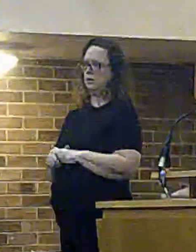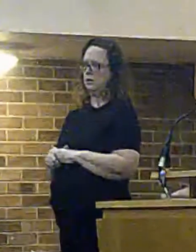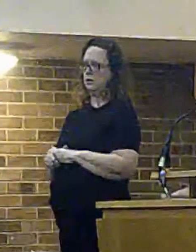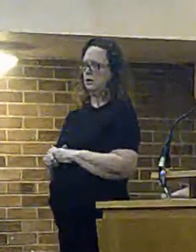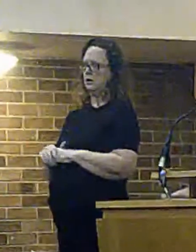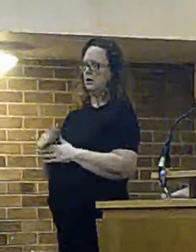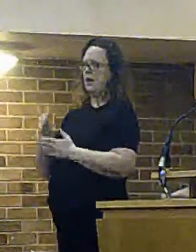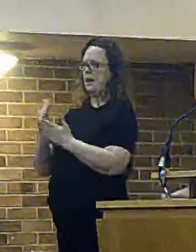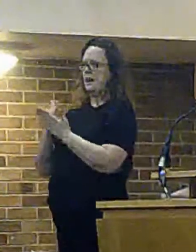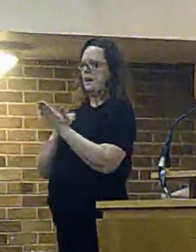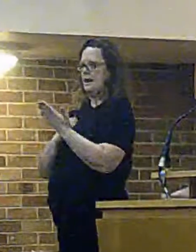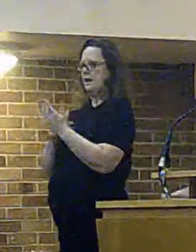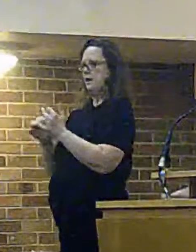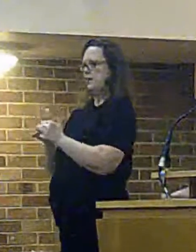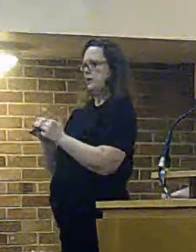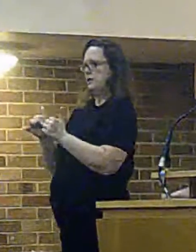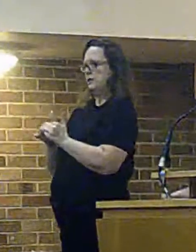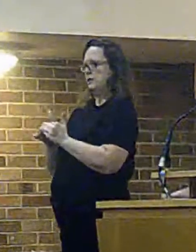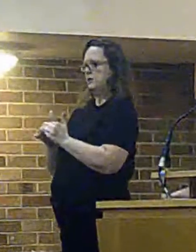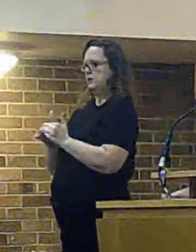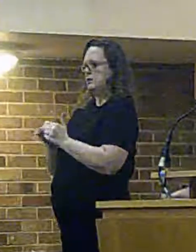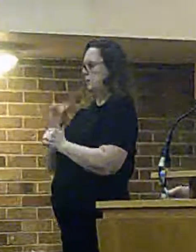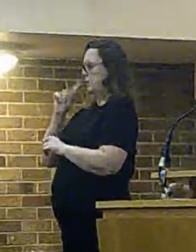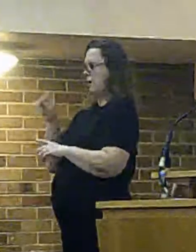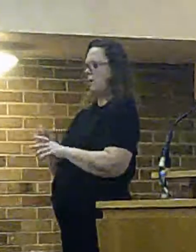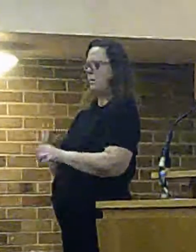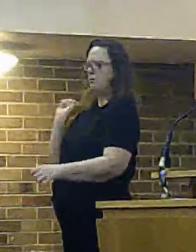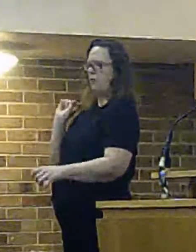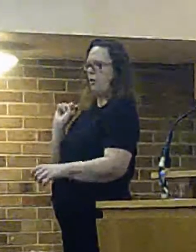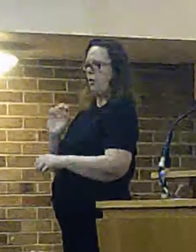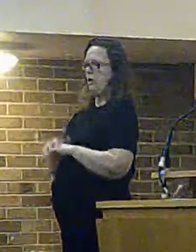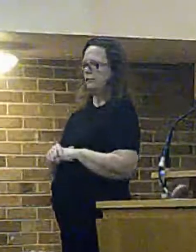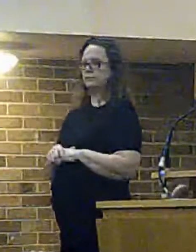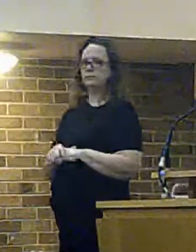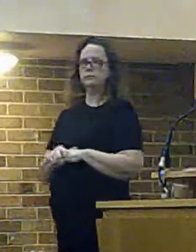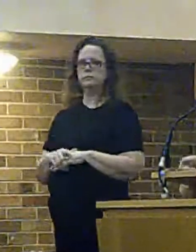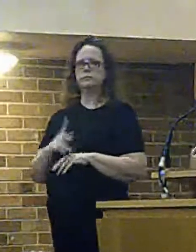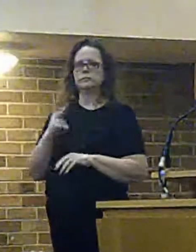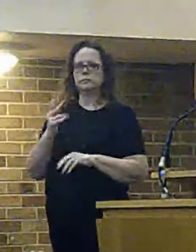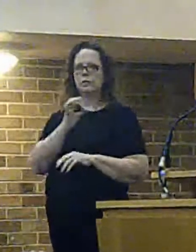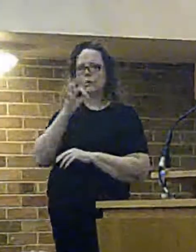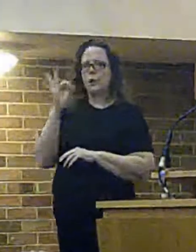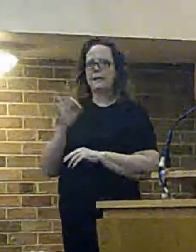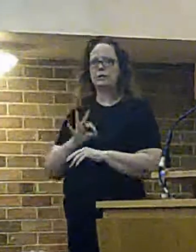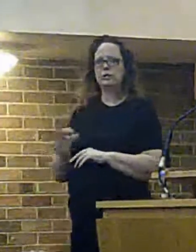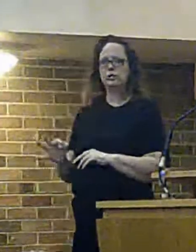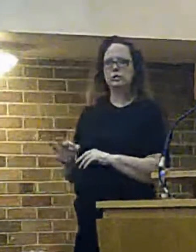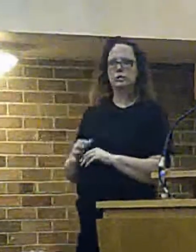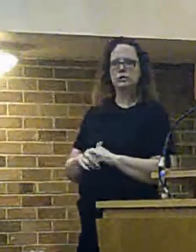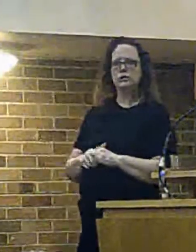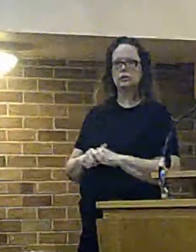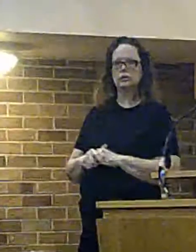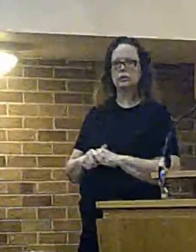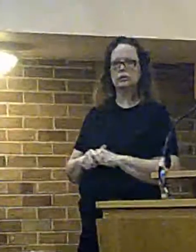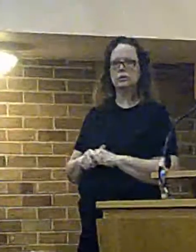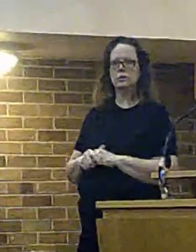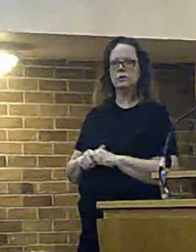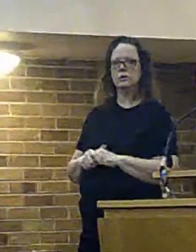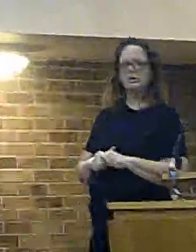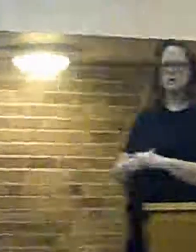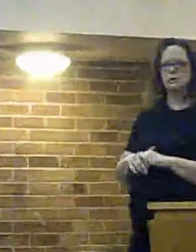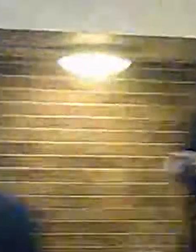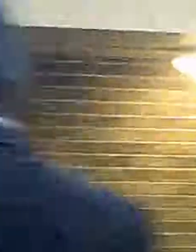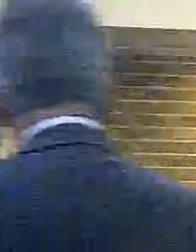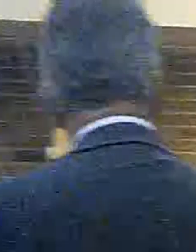not something that we can withdraw from yes there's couple questions from outside the room um have you considered